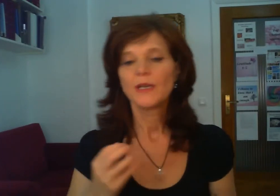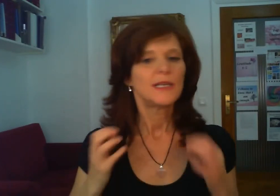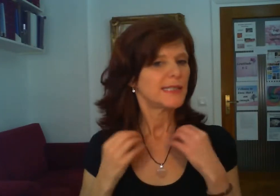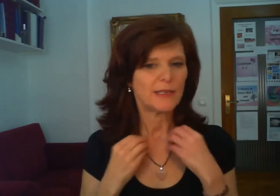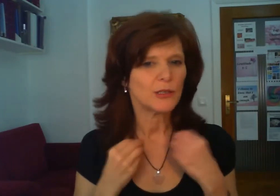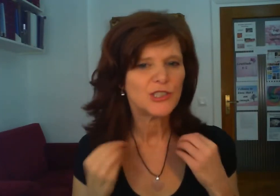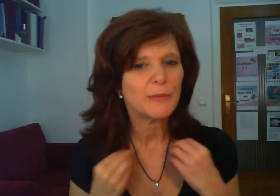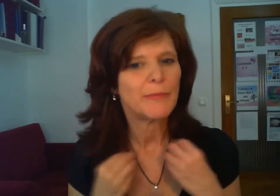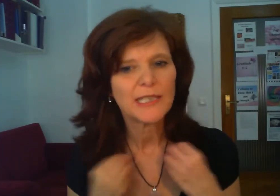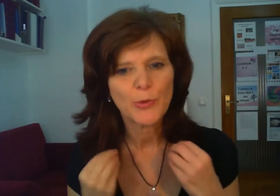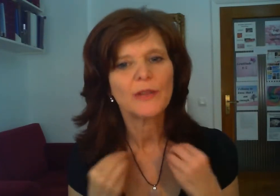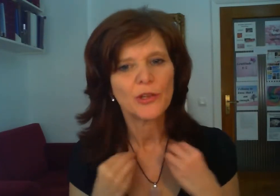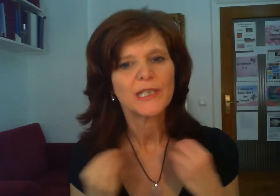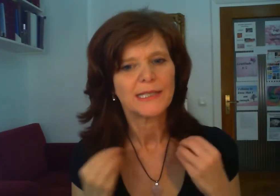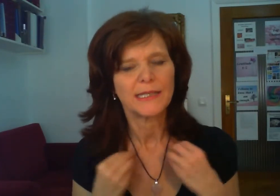technology may as well not exist